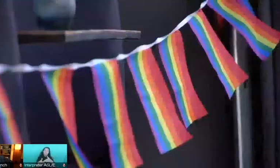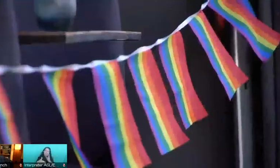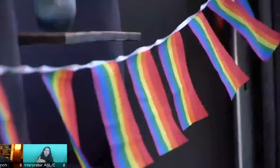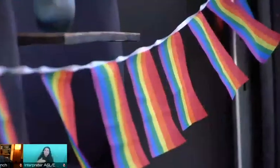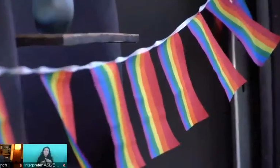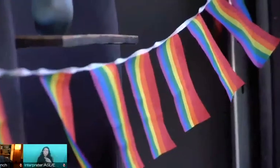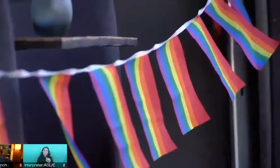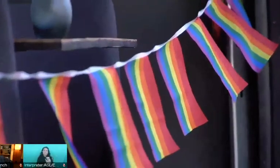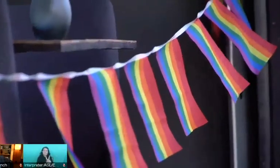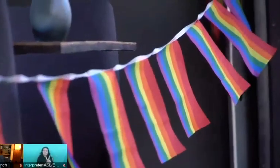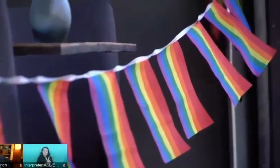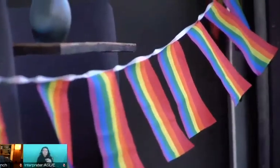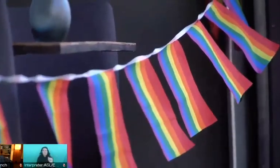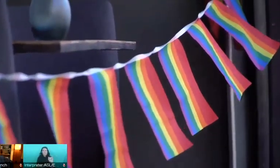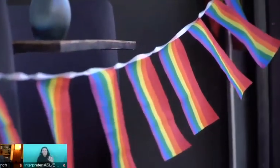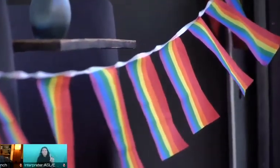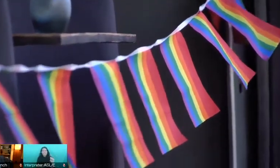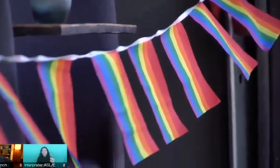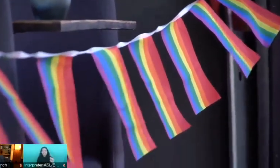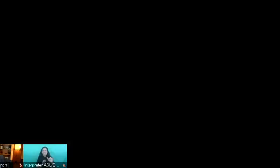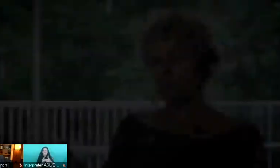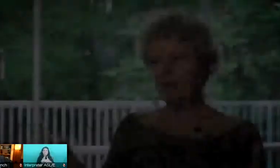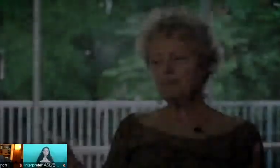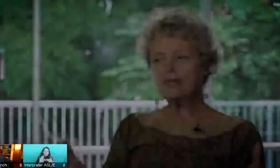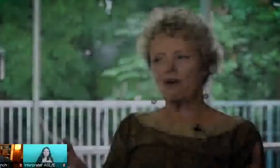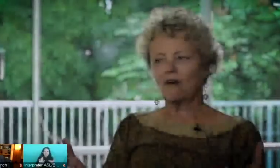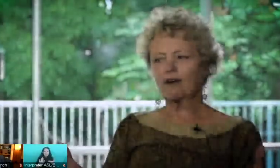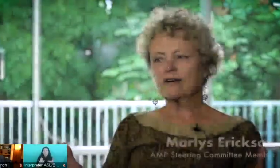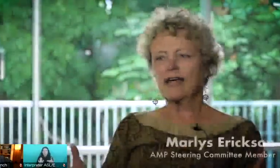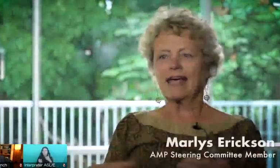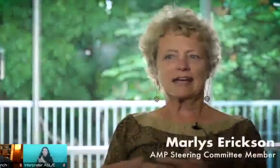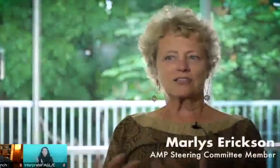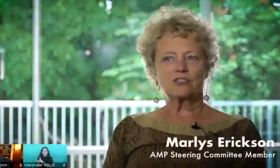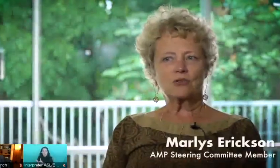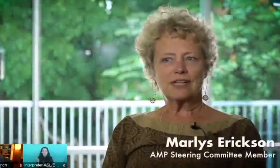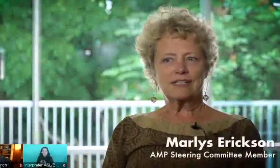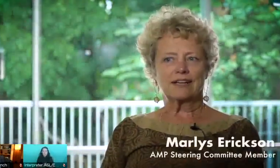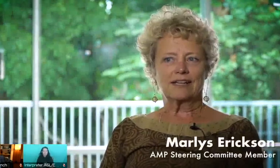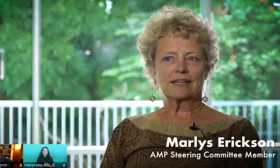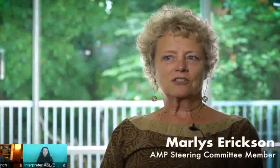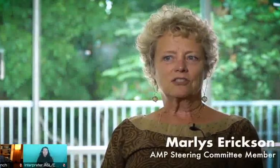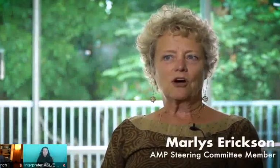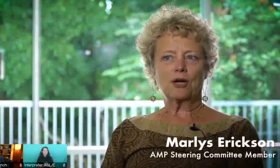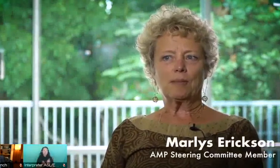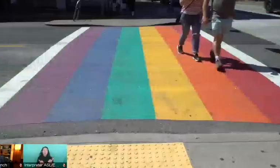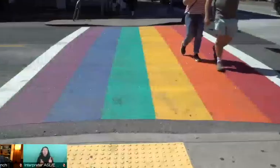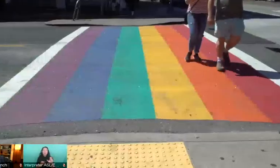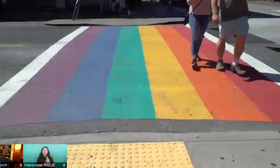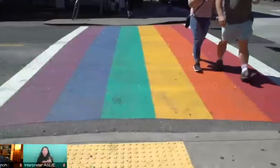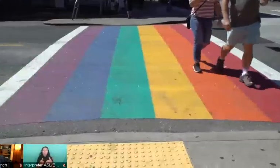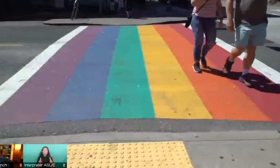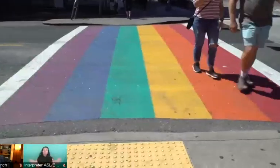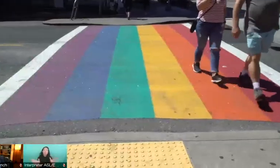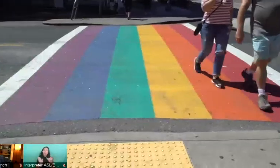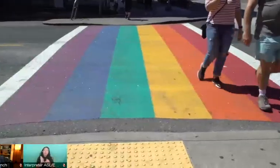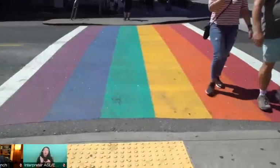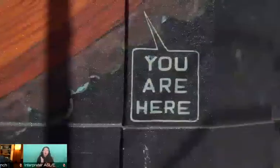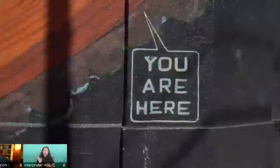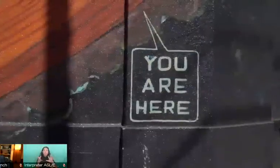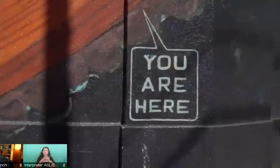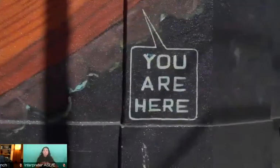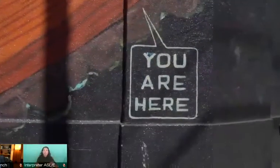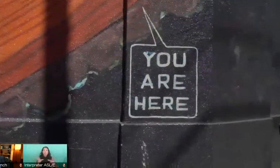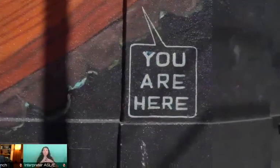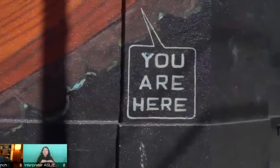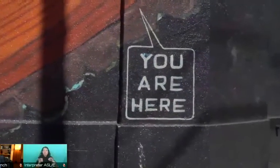and discrimination. It's an effort to use public art and storytelling to talk about what the plague